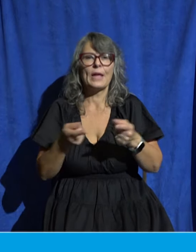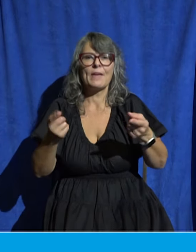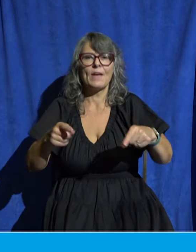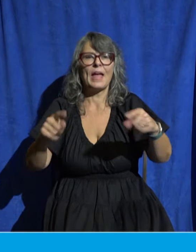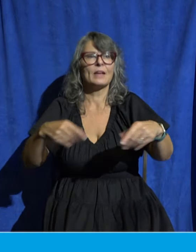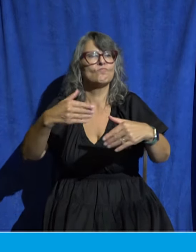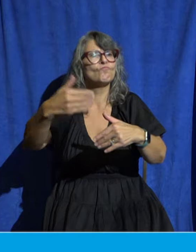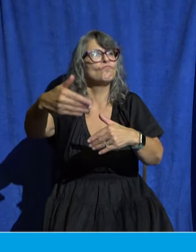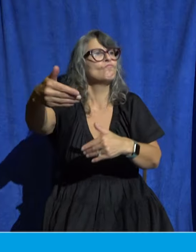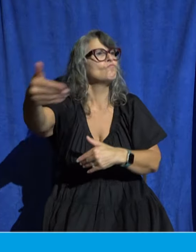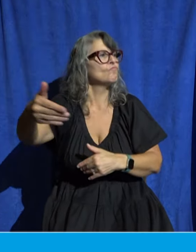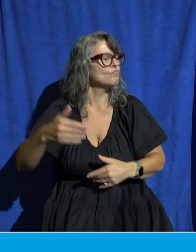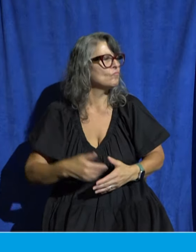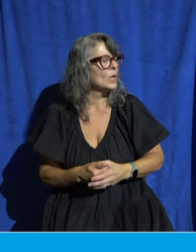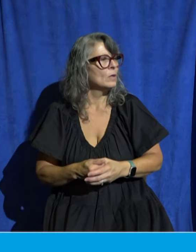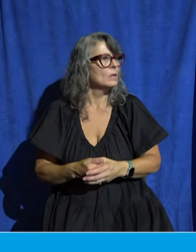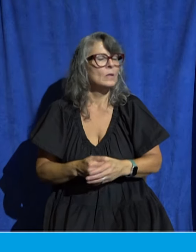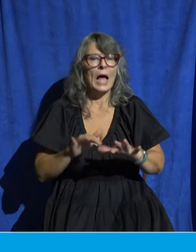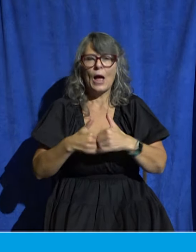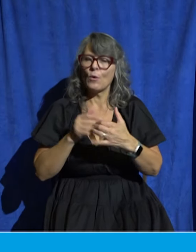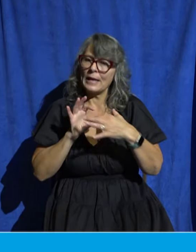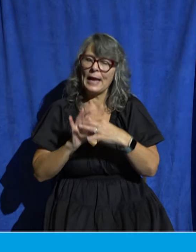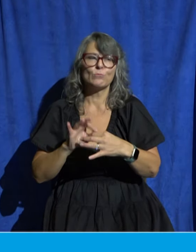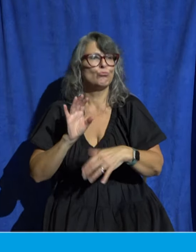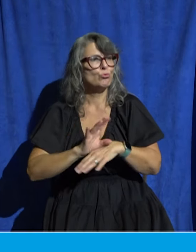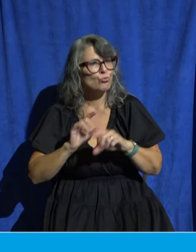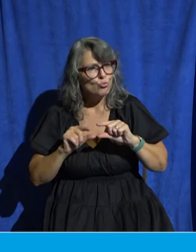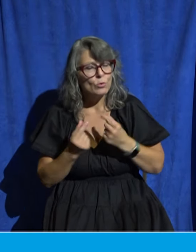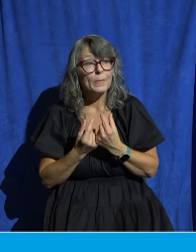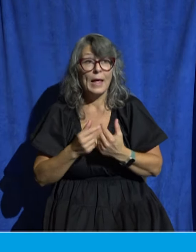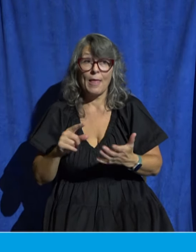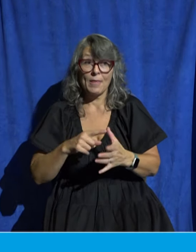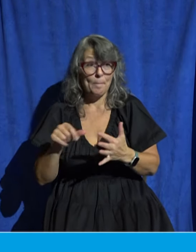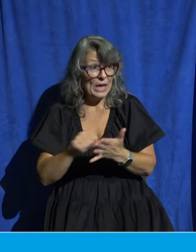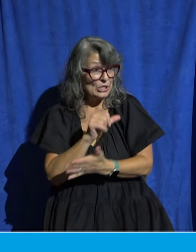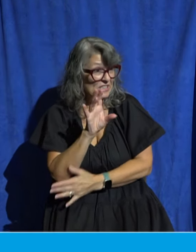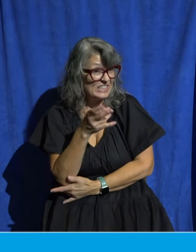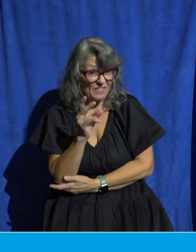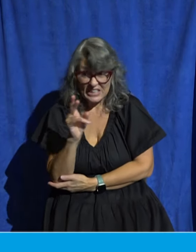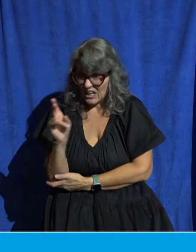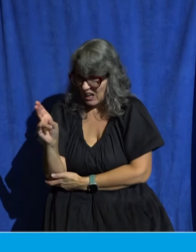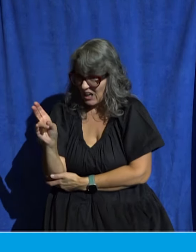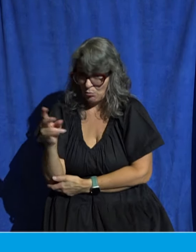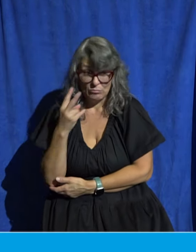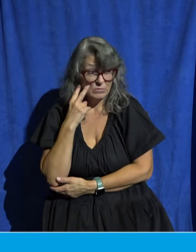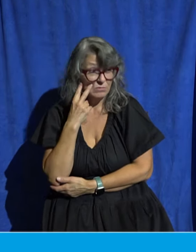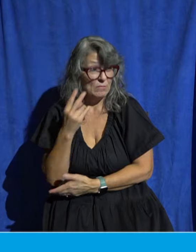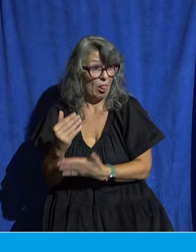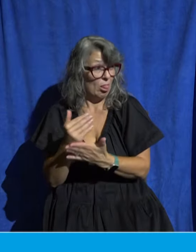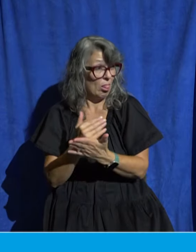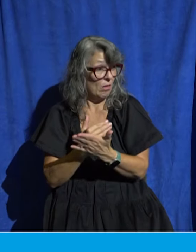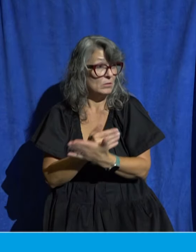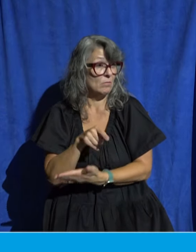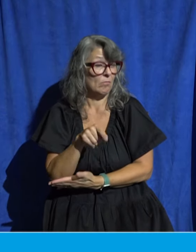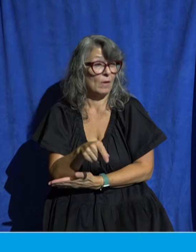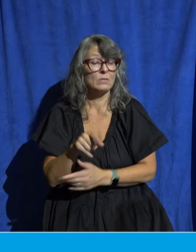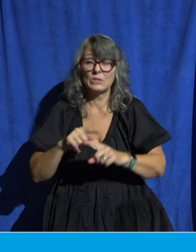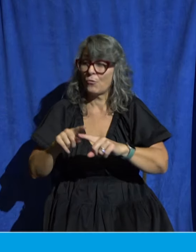connected to a church group and then on page 17 you actually will see a listing of all the different ways that you can serve